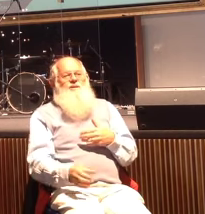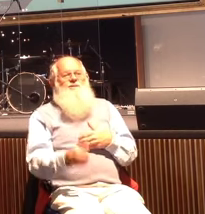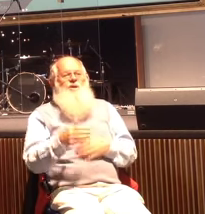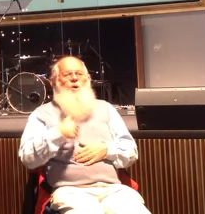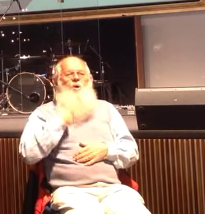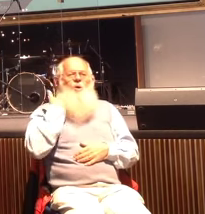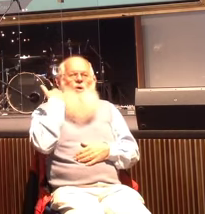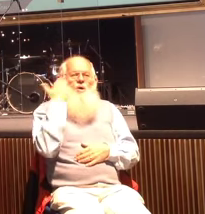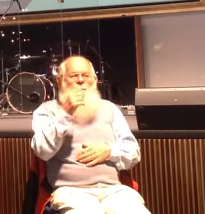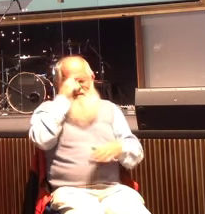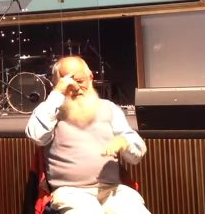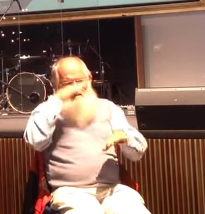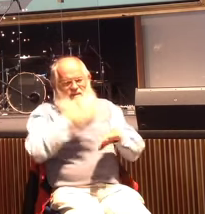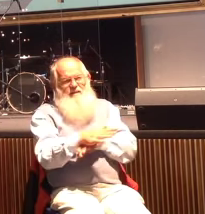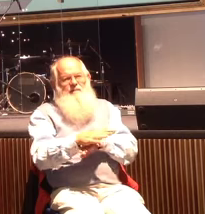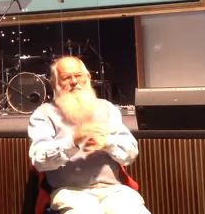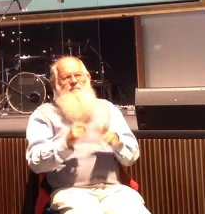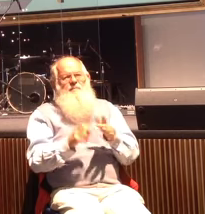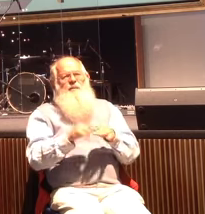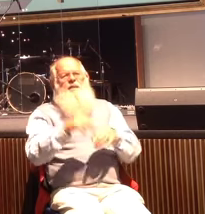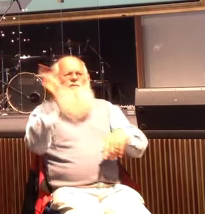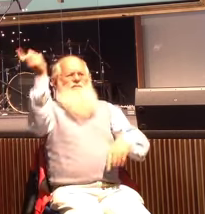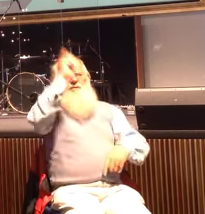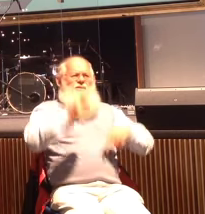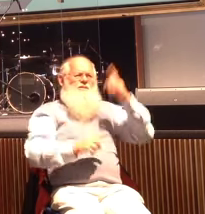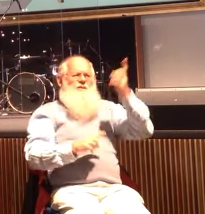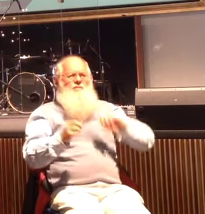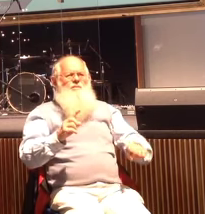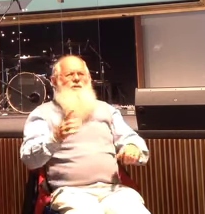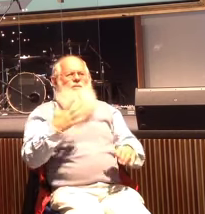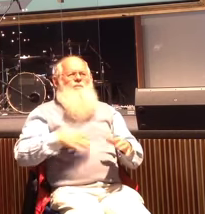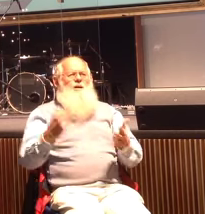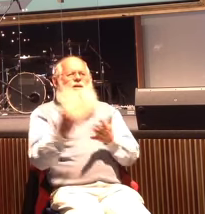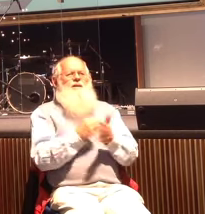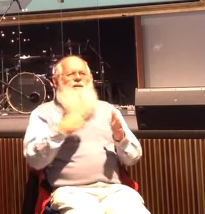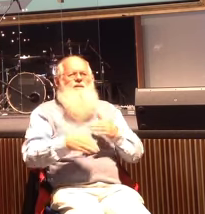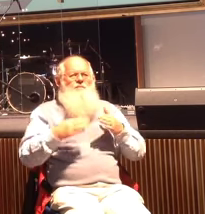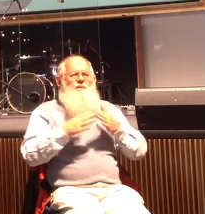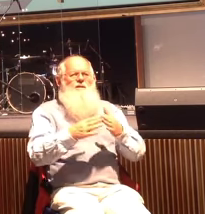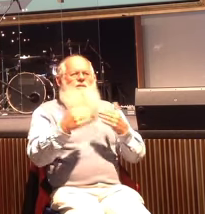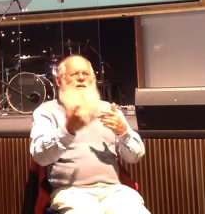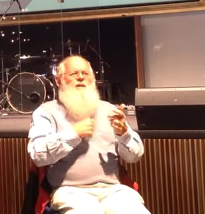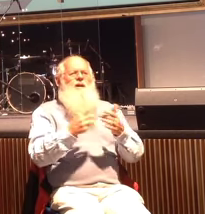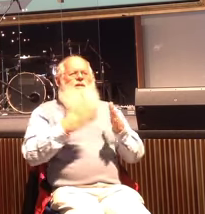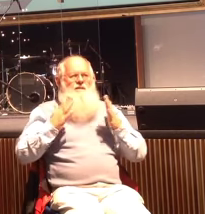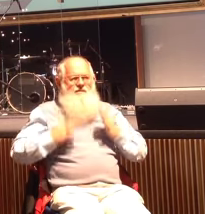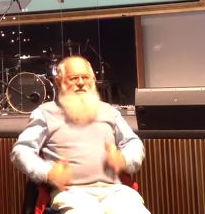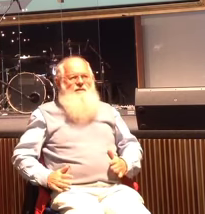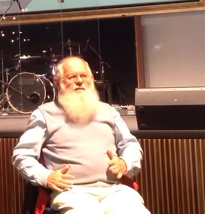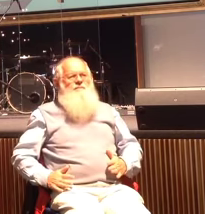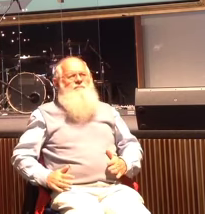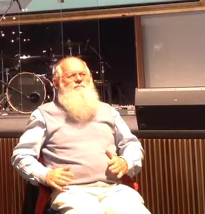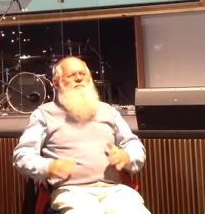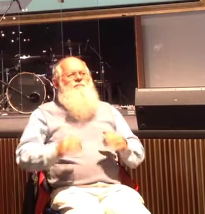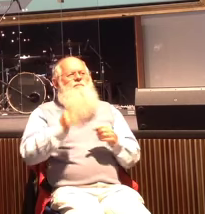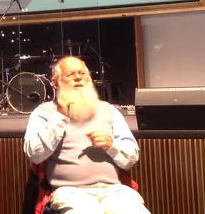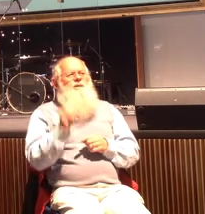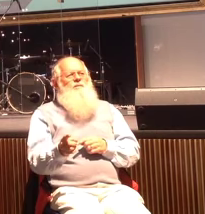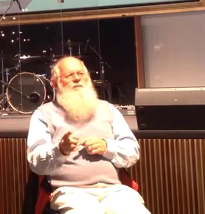confused. If there is a storm, why get in the boat and go on the other side? But what I didn't